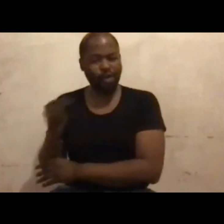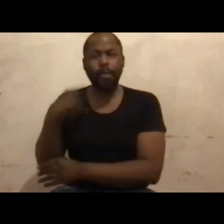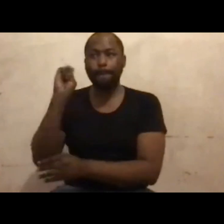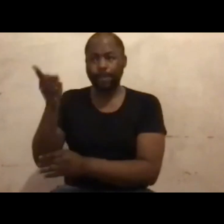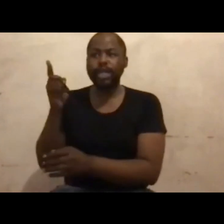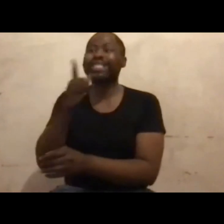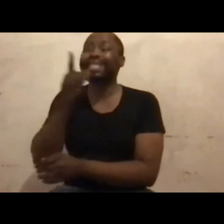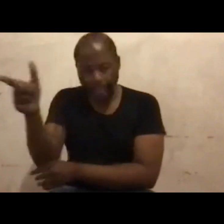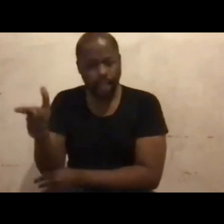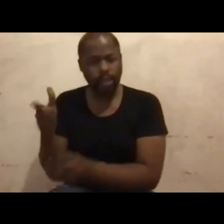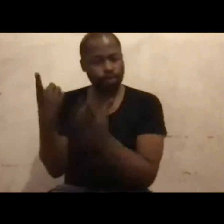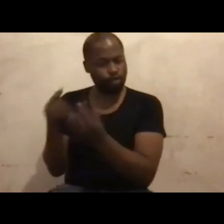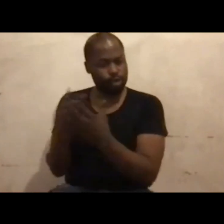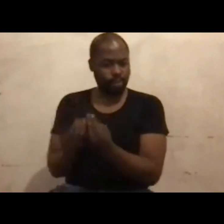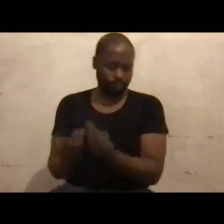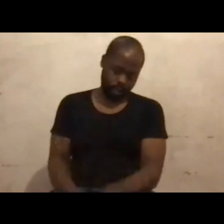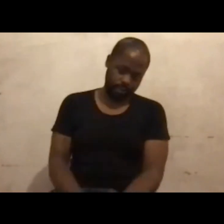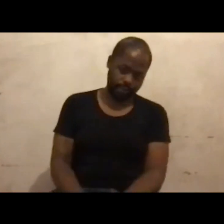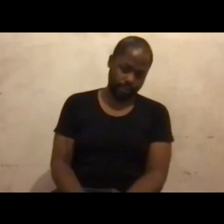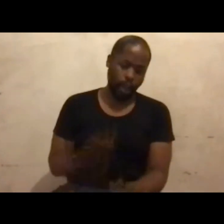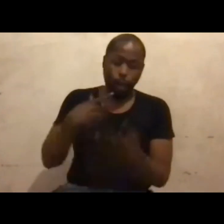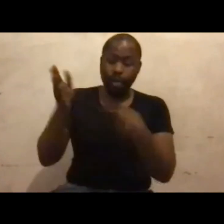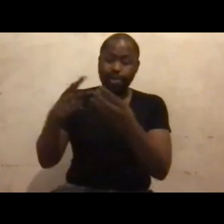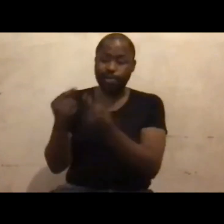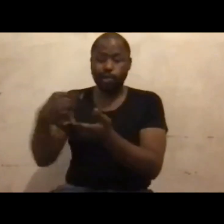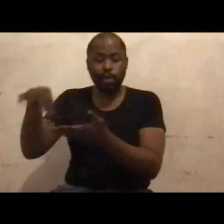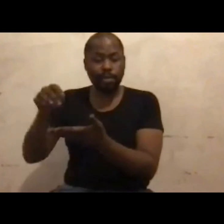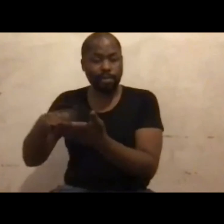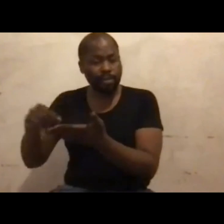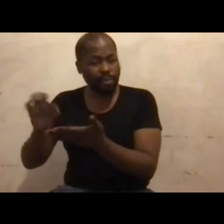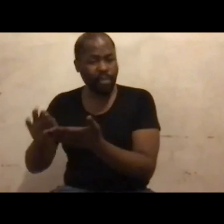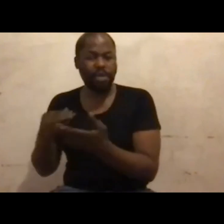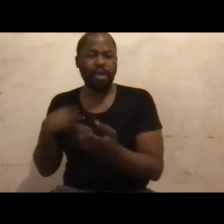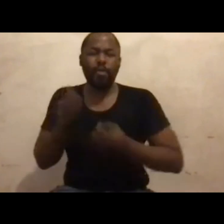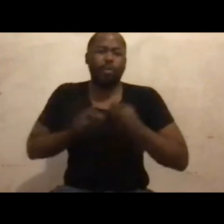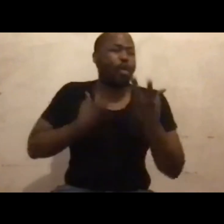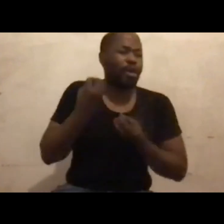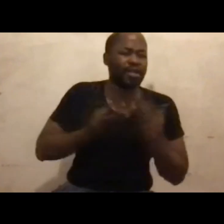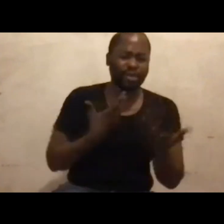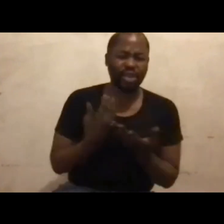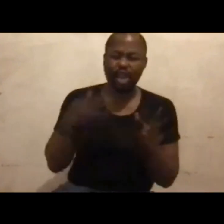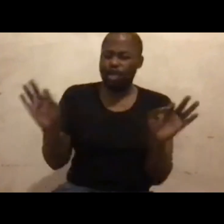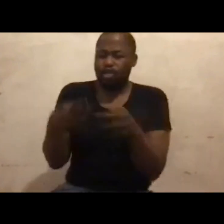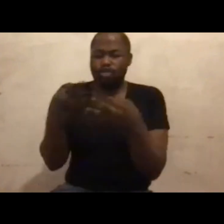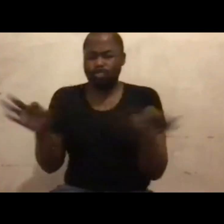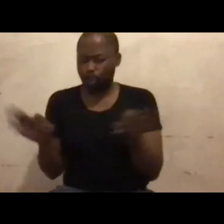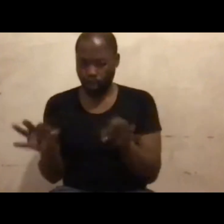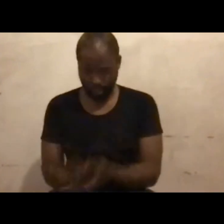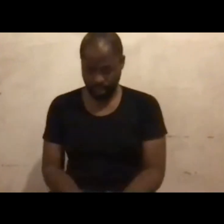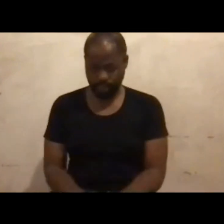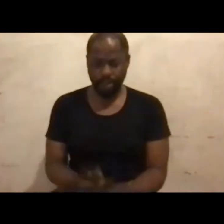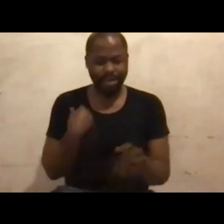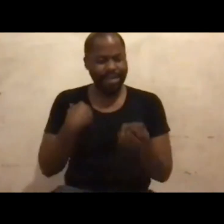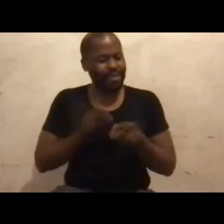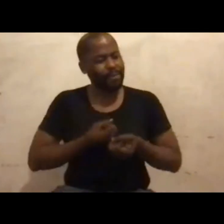paper, whether we do it on film, whether we do it in poetry, whether we do it through song, place our issues, make